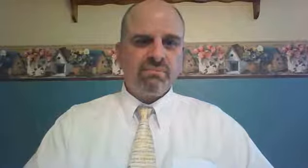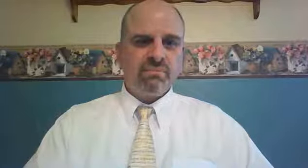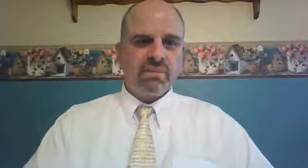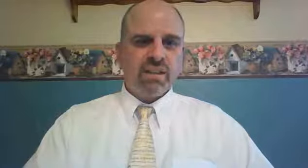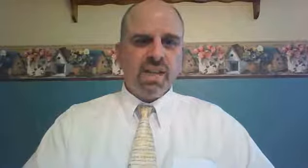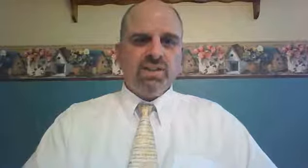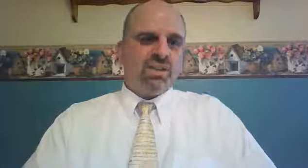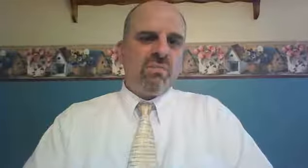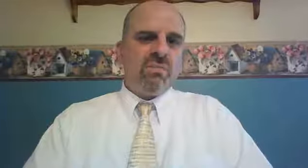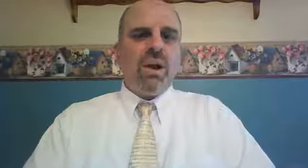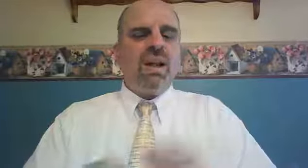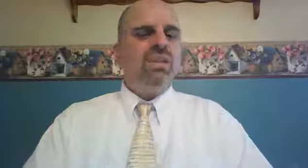It says,